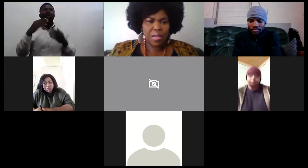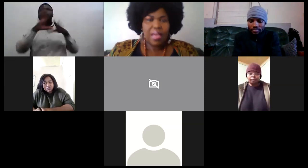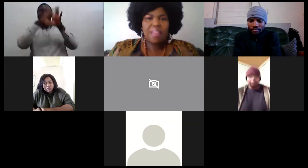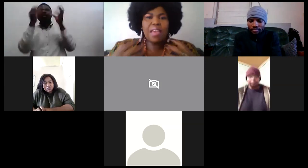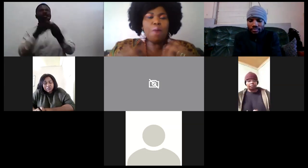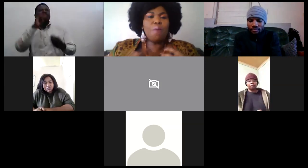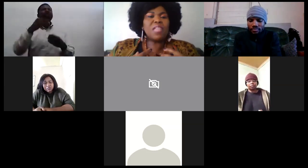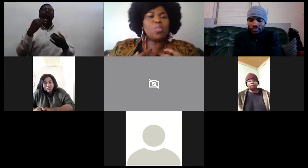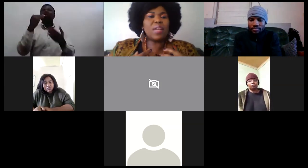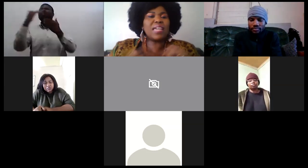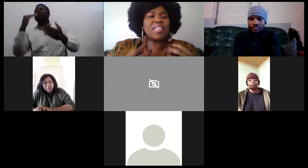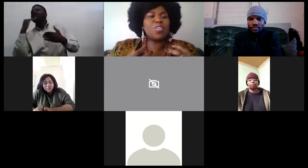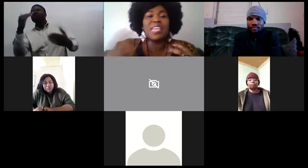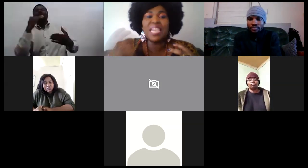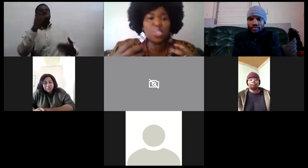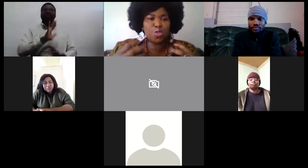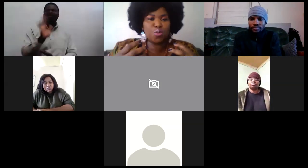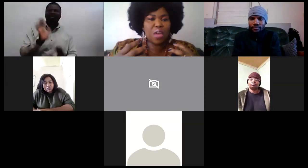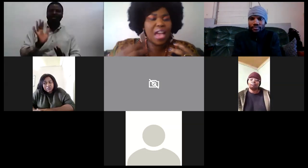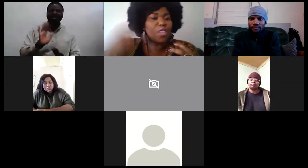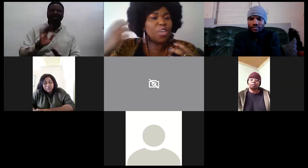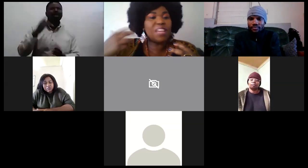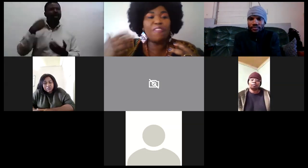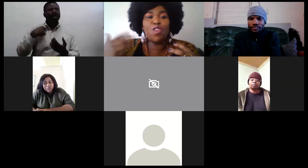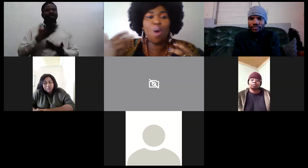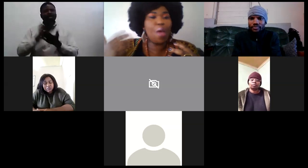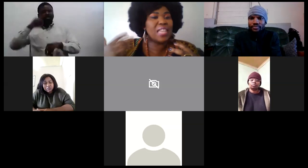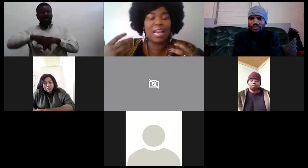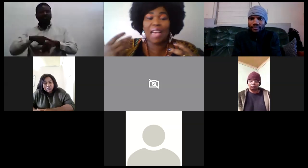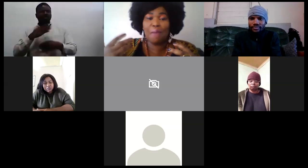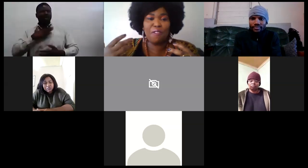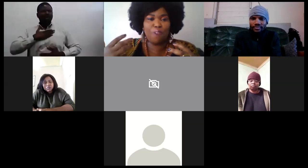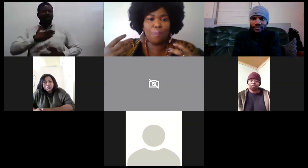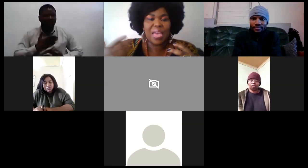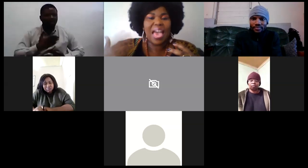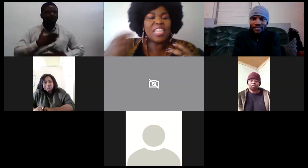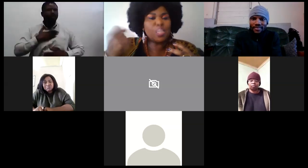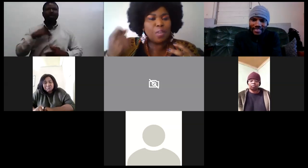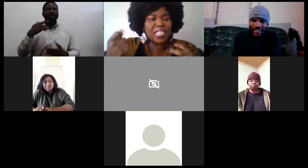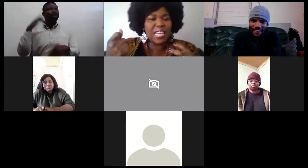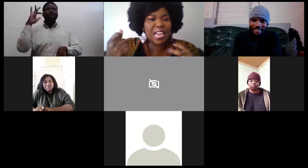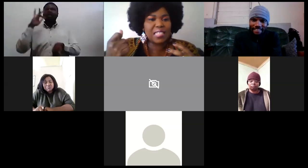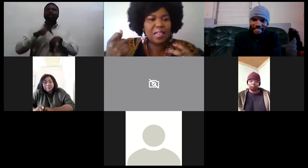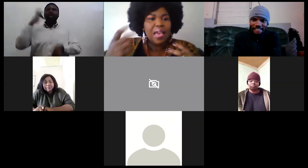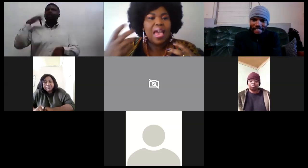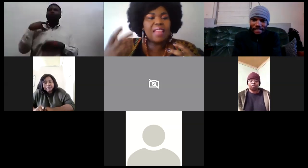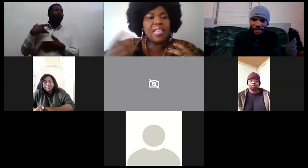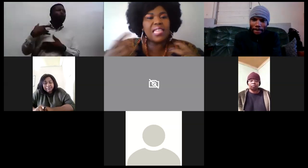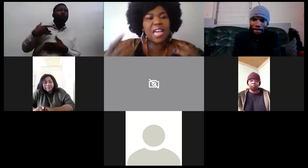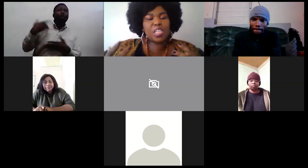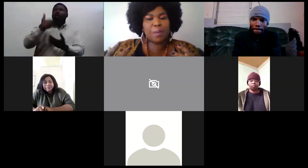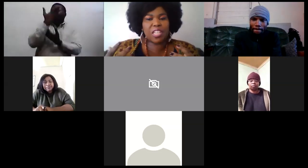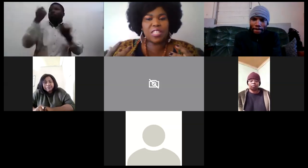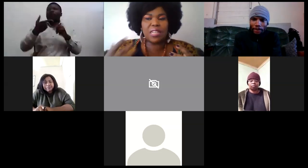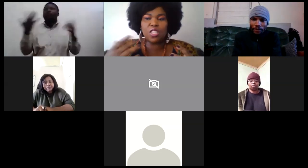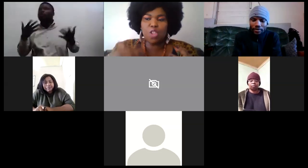there are moments when gratitude hits you and you don't even know where it's coming from and it's spontaneous and there